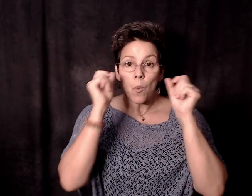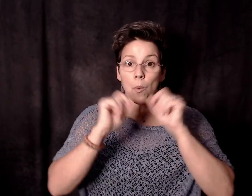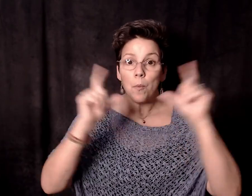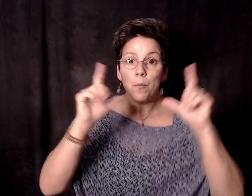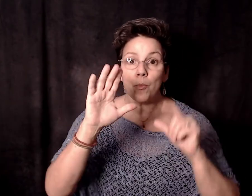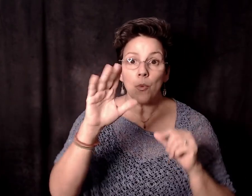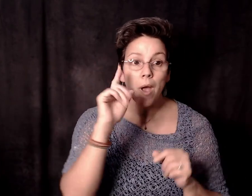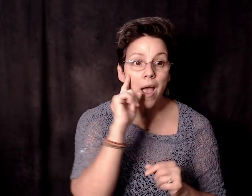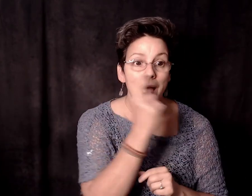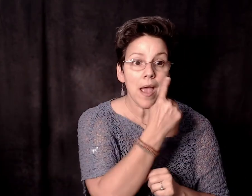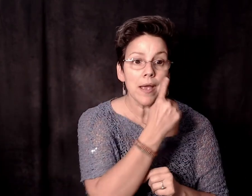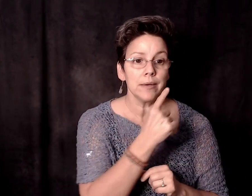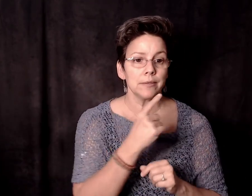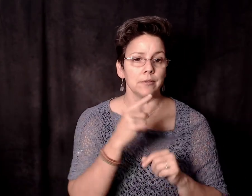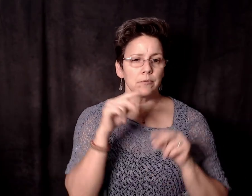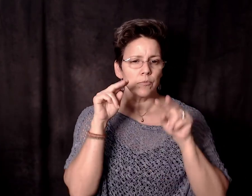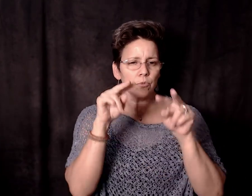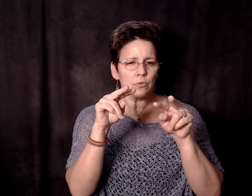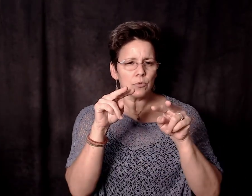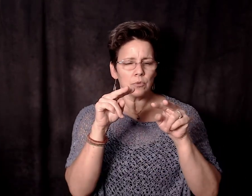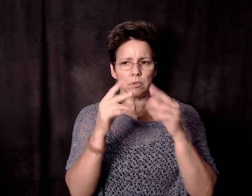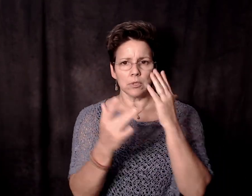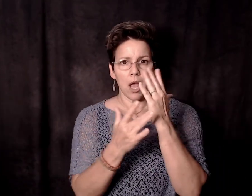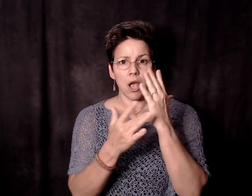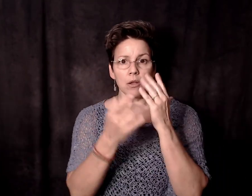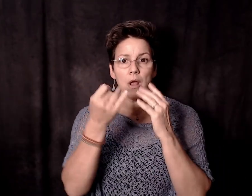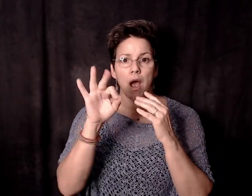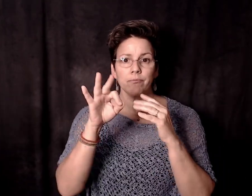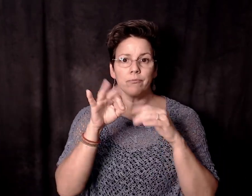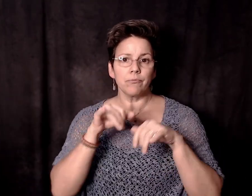Alright. guess I don't really feel like a healthy relationship growing up.